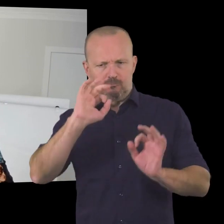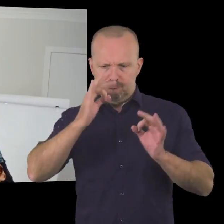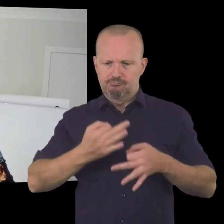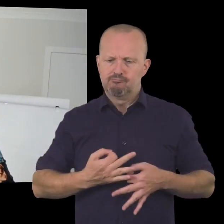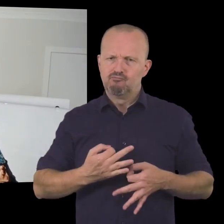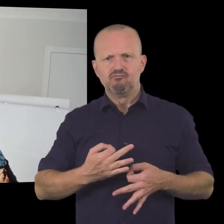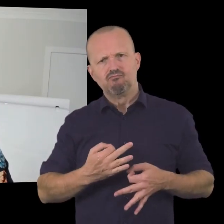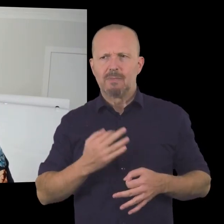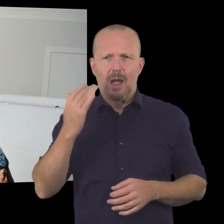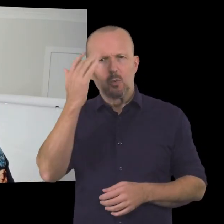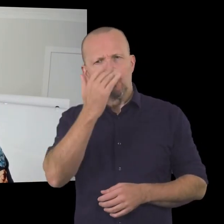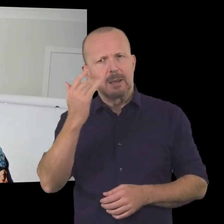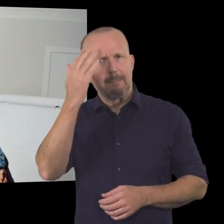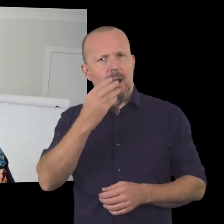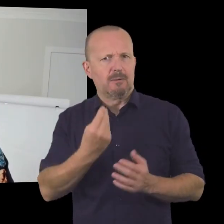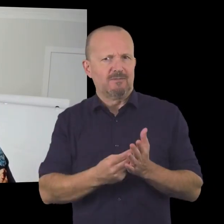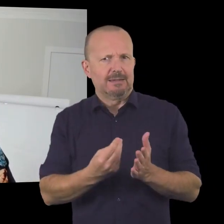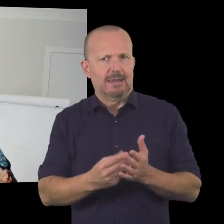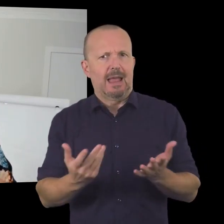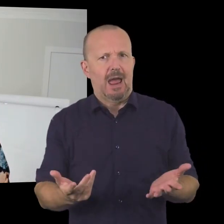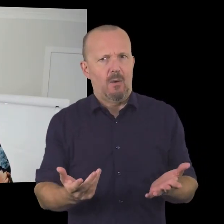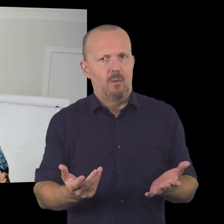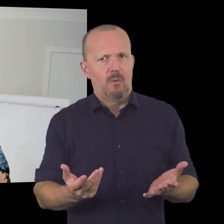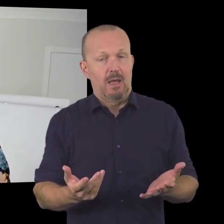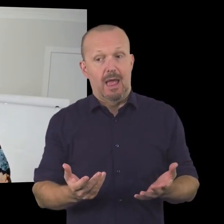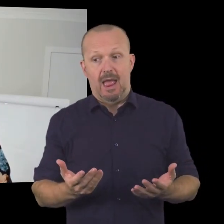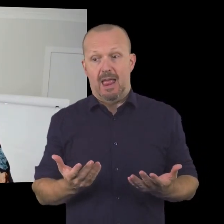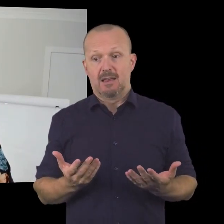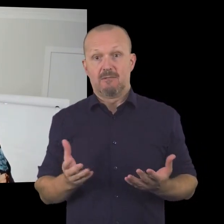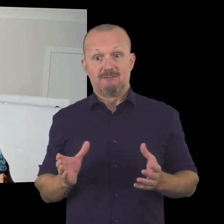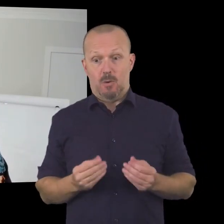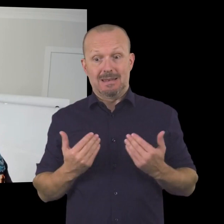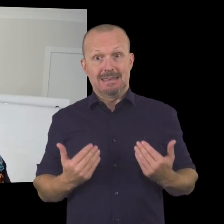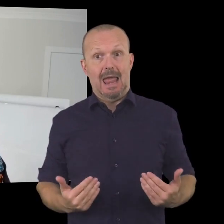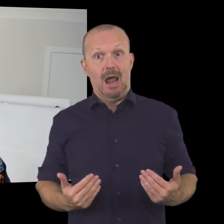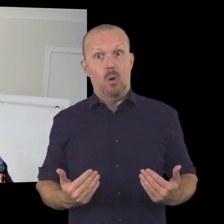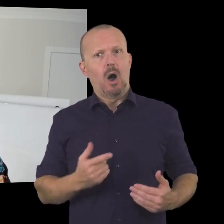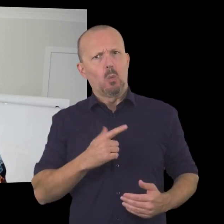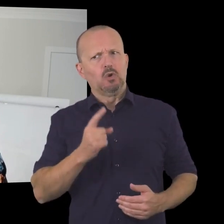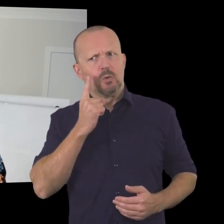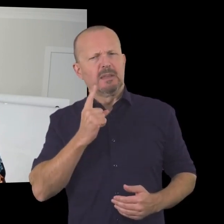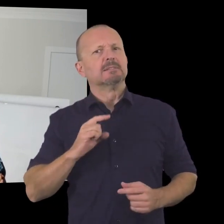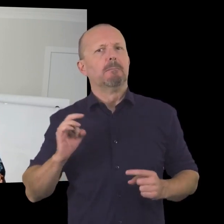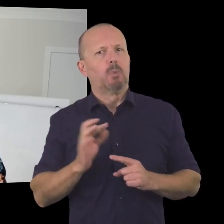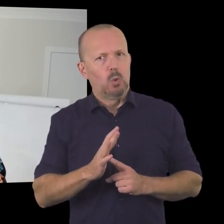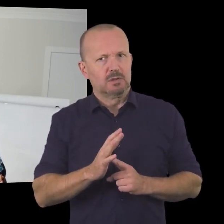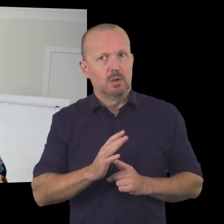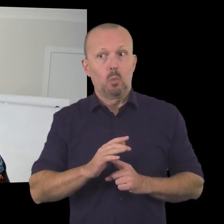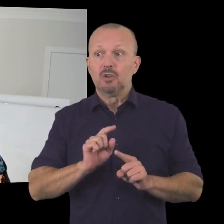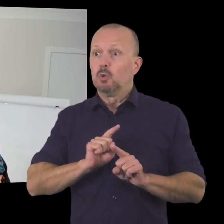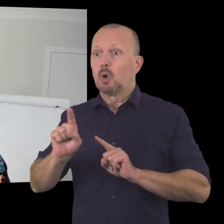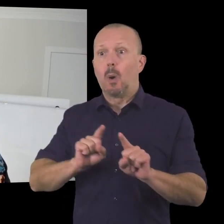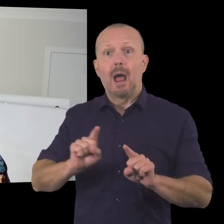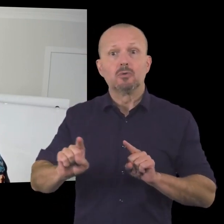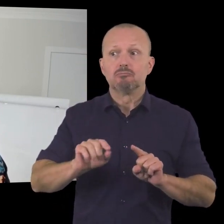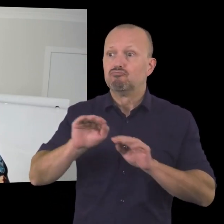approach money uh and i would love you to take up the challenge of from this point on uh confidently going out into your community